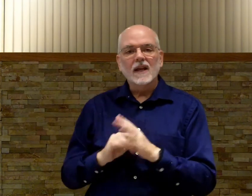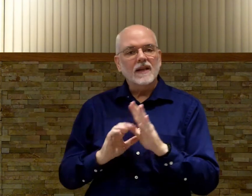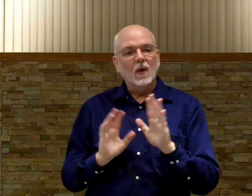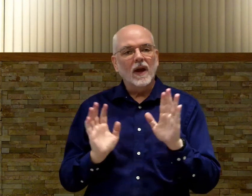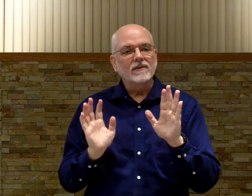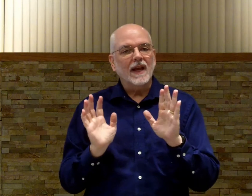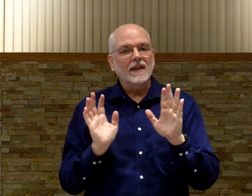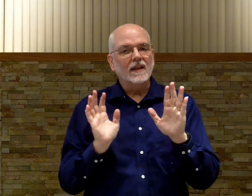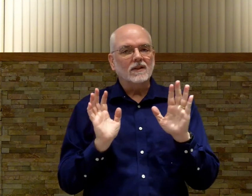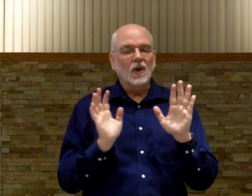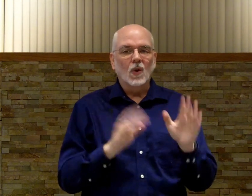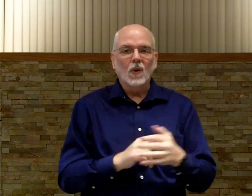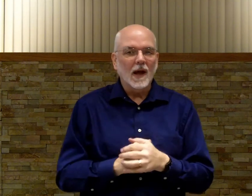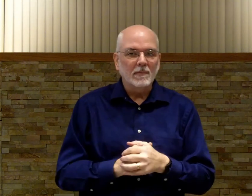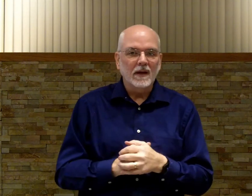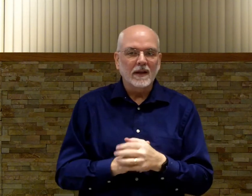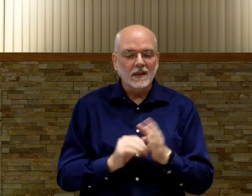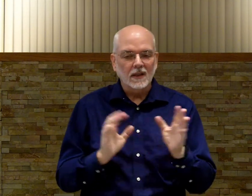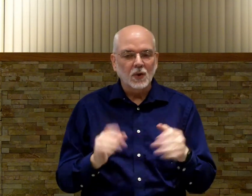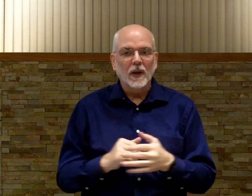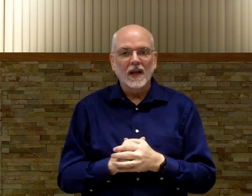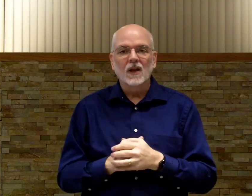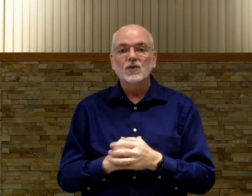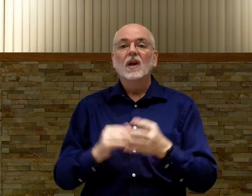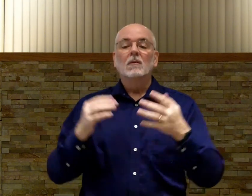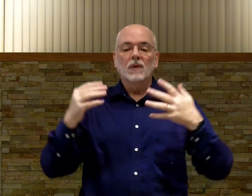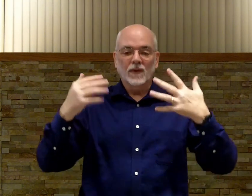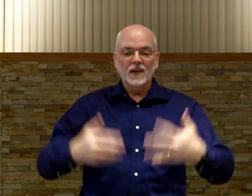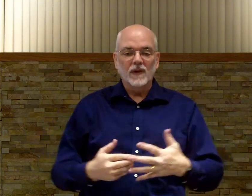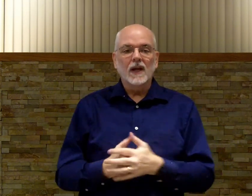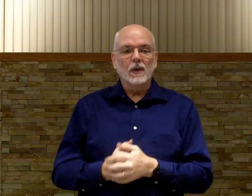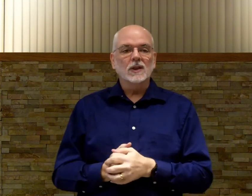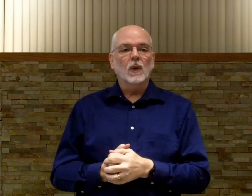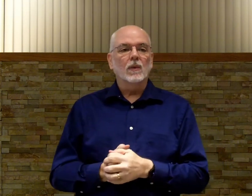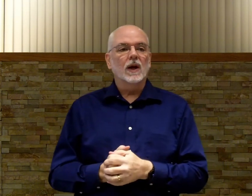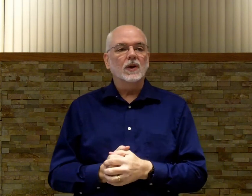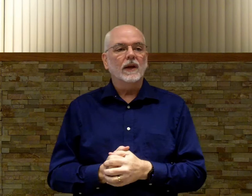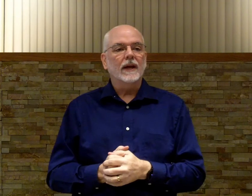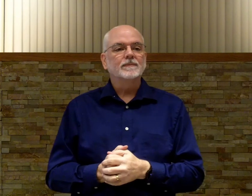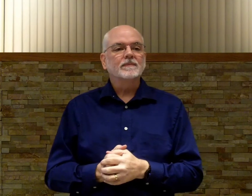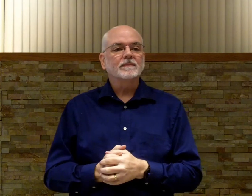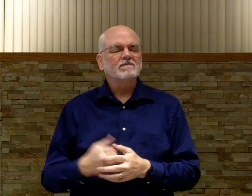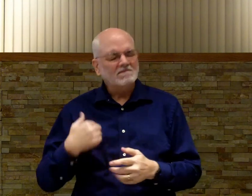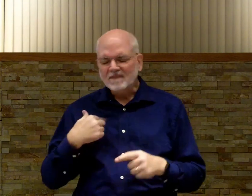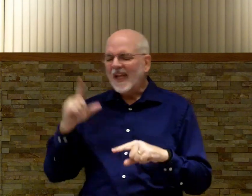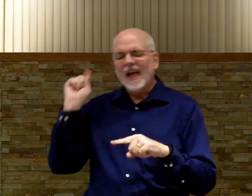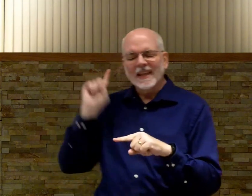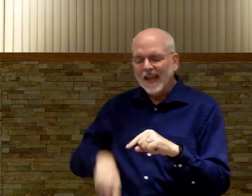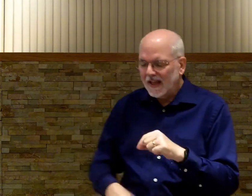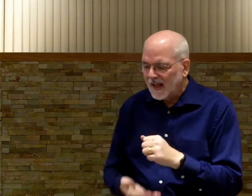ASL way of saying that. That's a whole lot better. That's a little too English. But for this video. That's the way we're going to do that. I can't